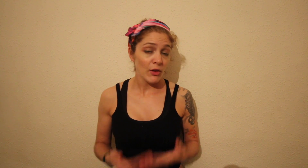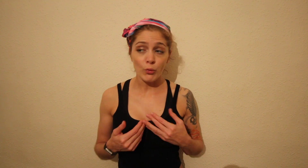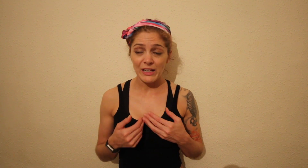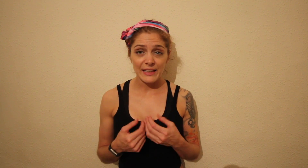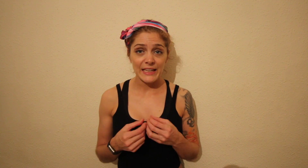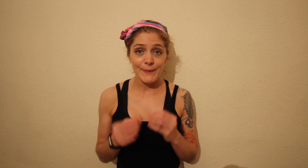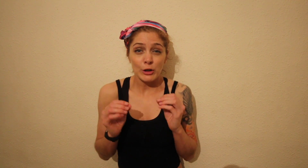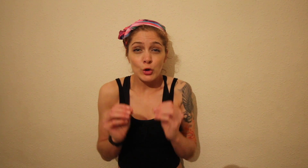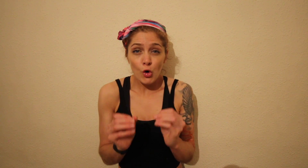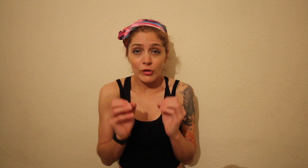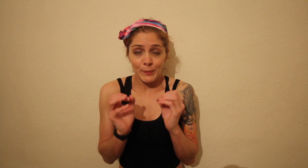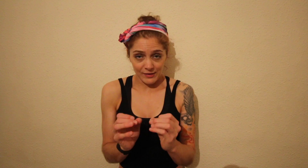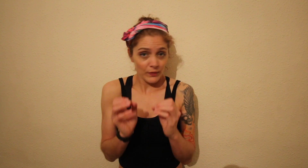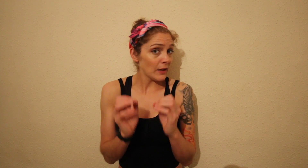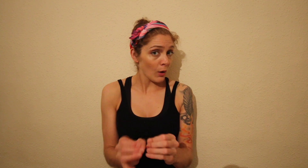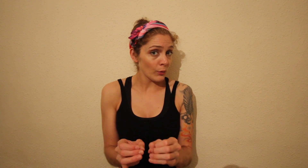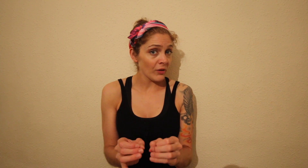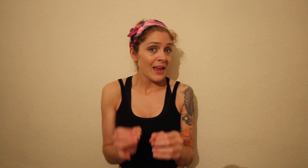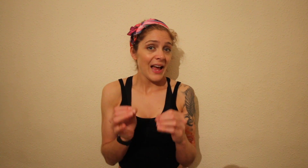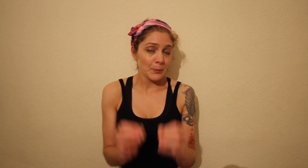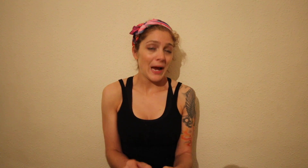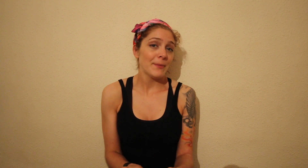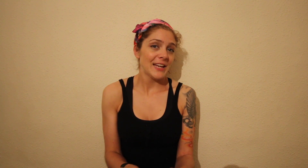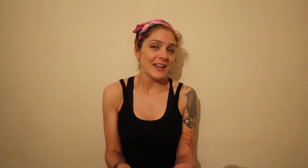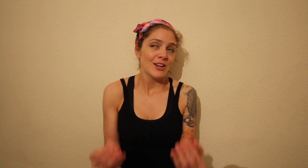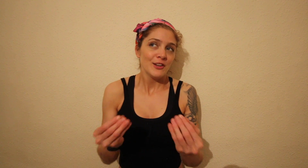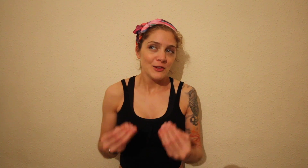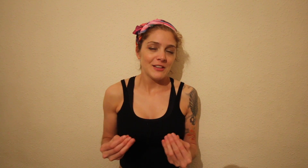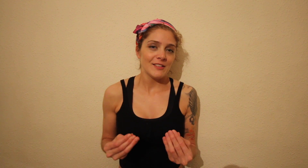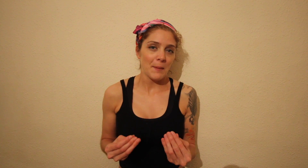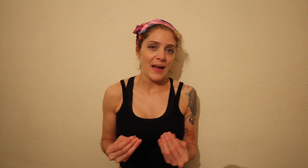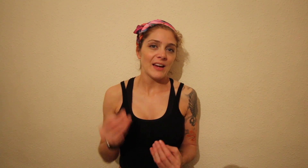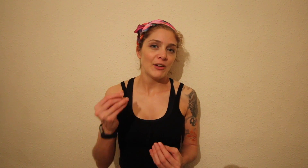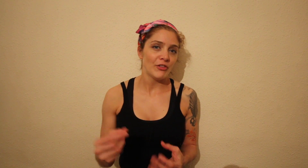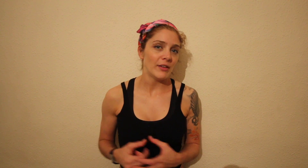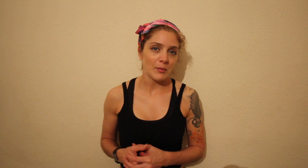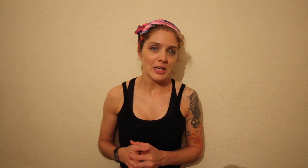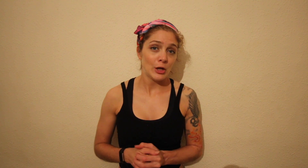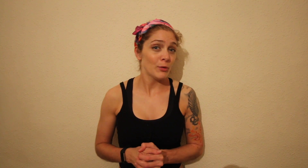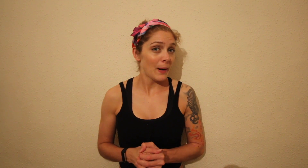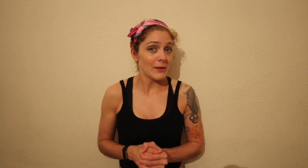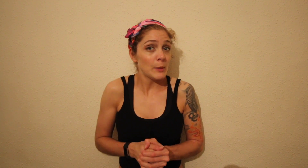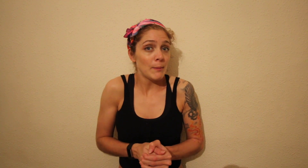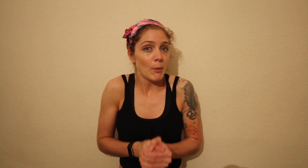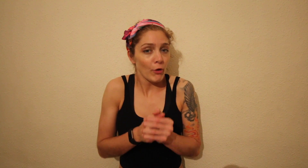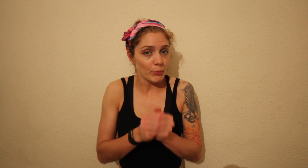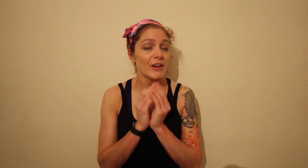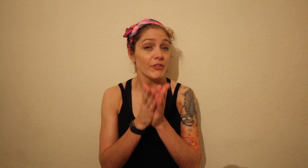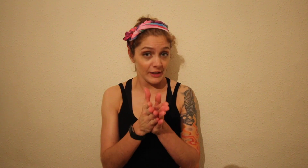they're not really thinking about your specific goals and perhaps again you need to step back and find somebody who's perhaps a little bit more appropriate for